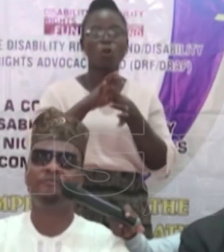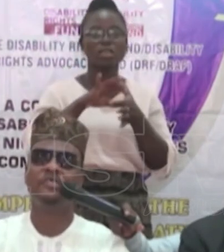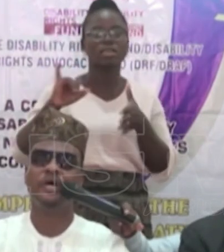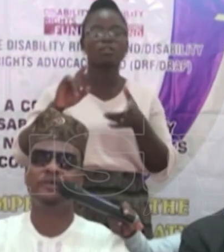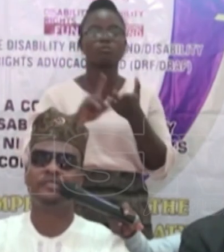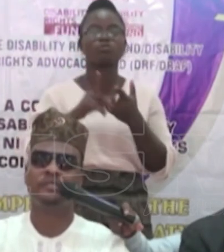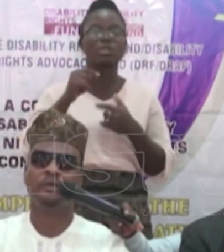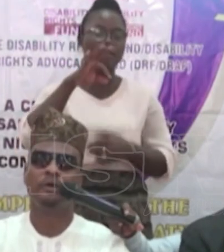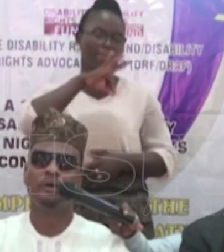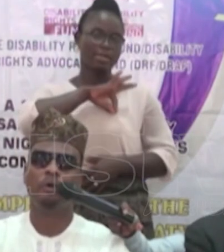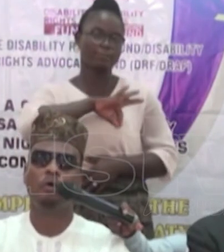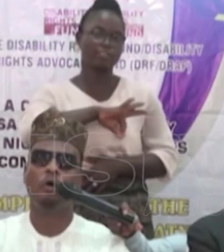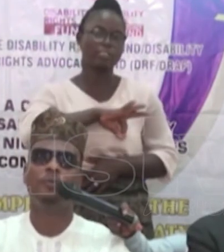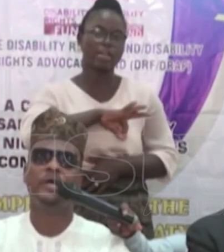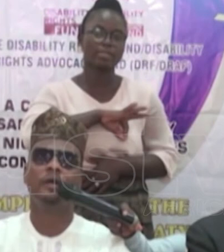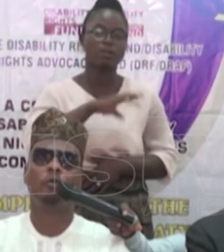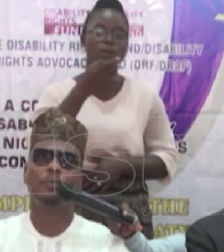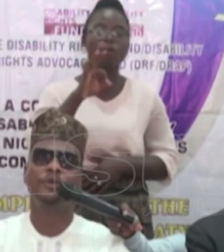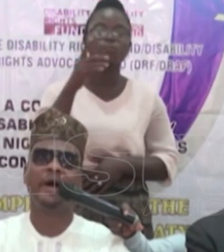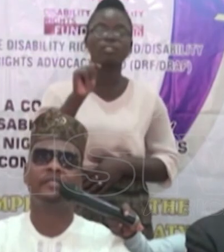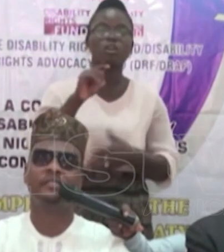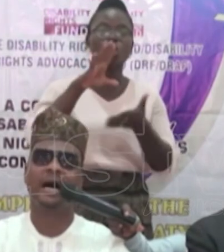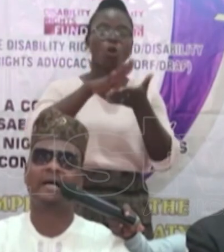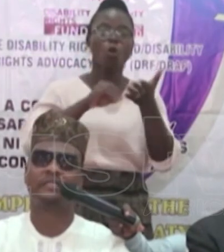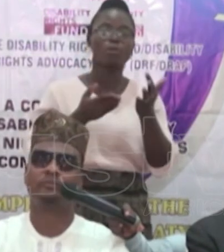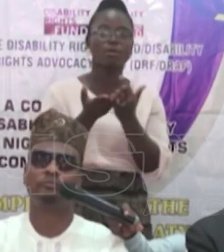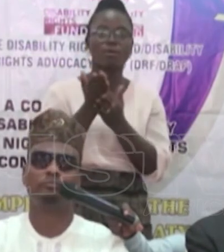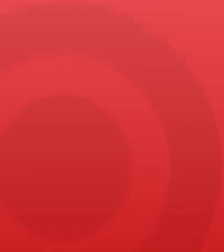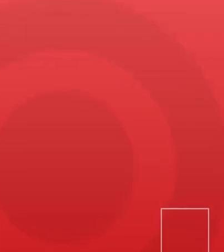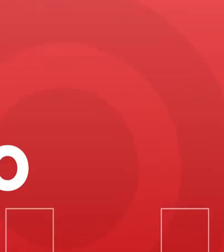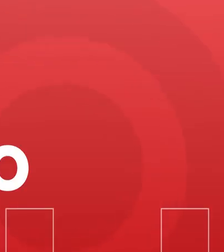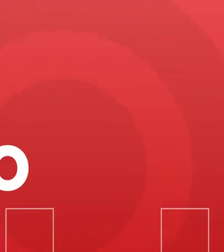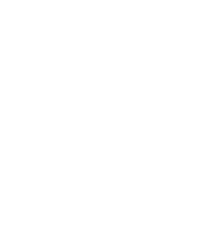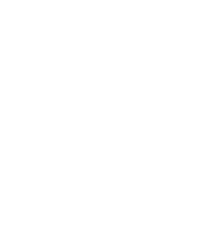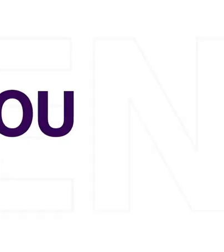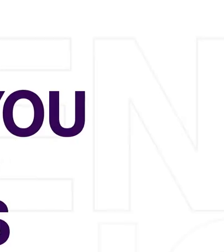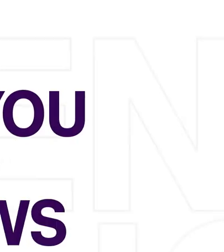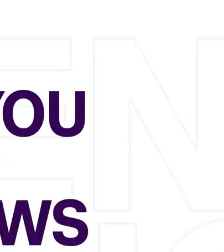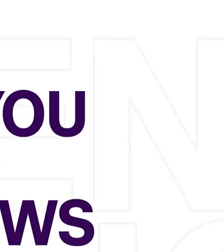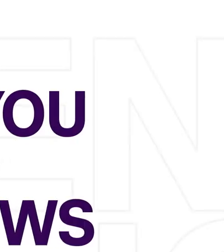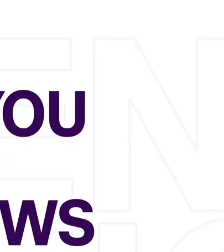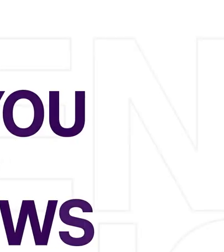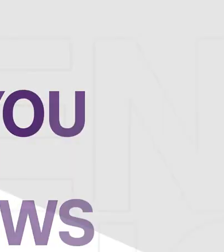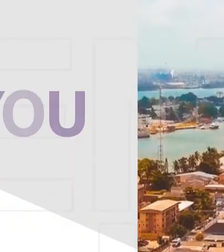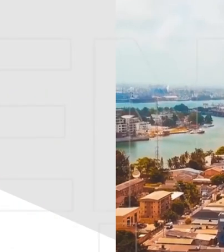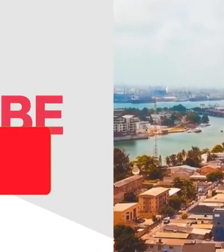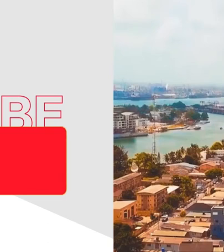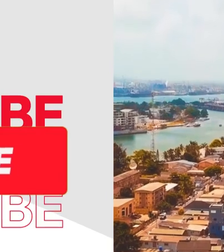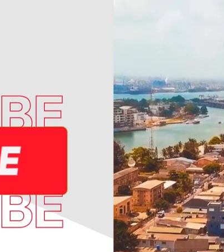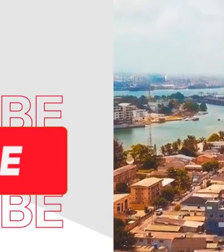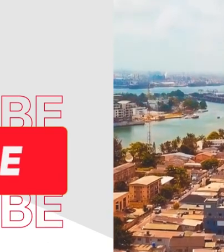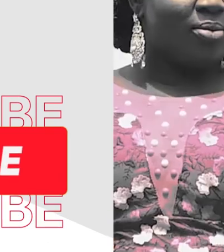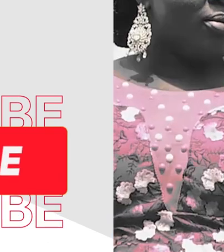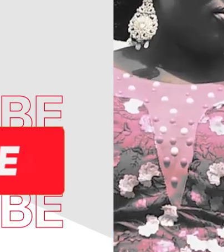the beneficiaries of the copyright act. Hello. Hope you enjoyed the news. Please